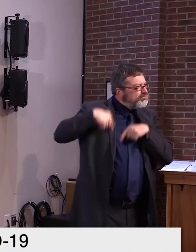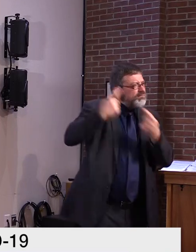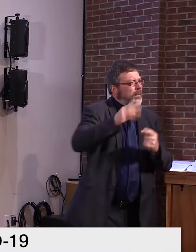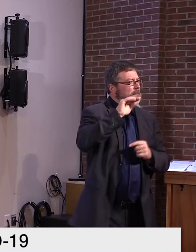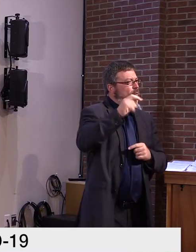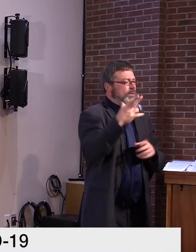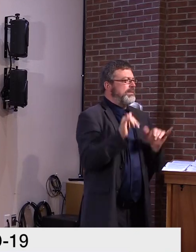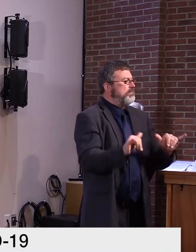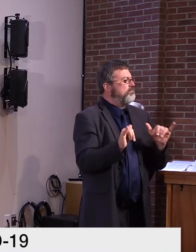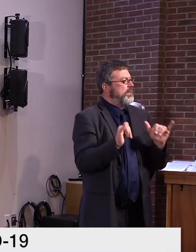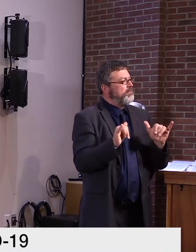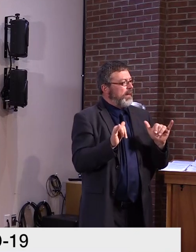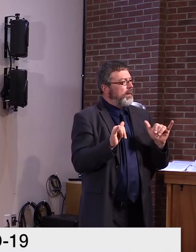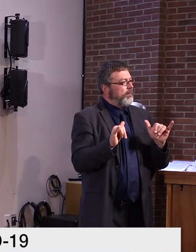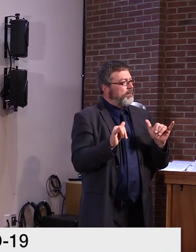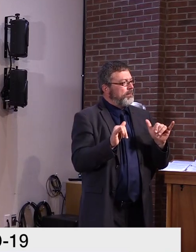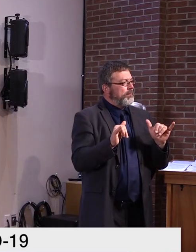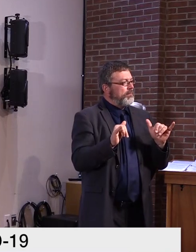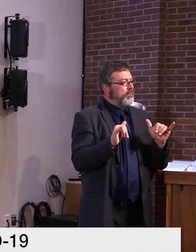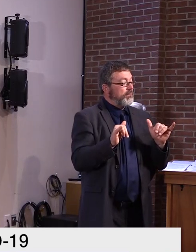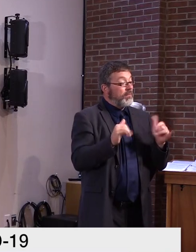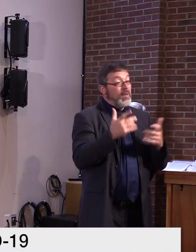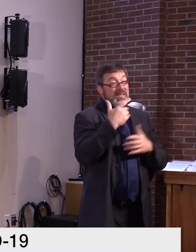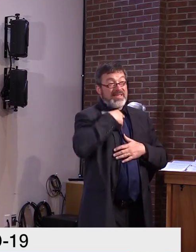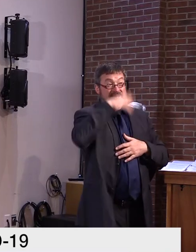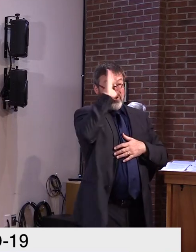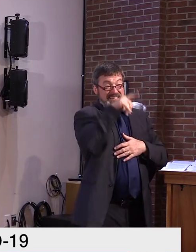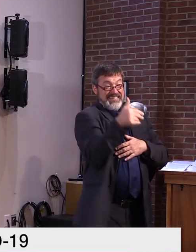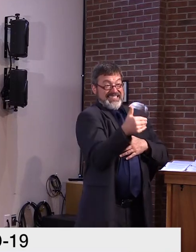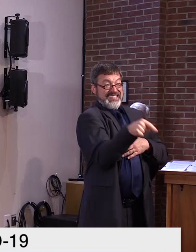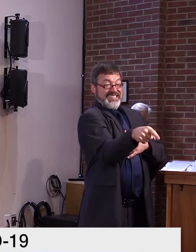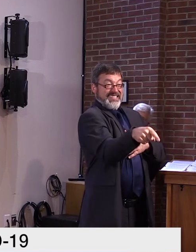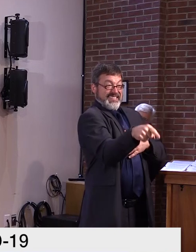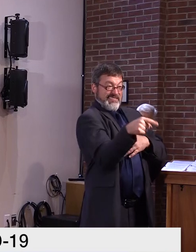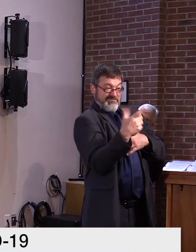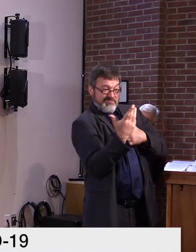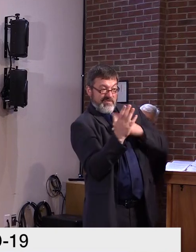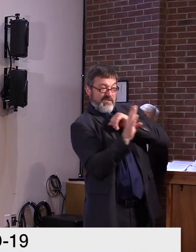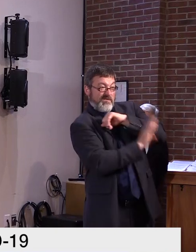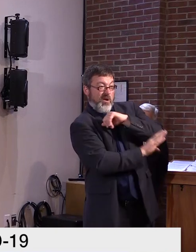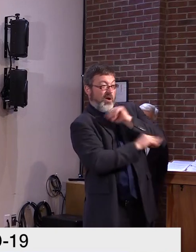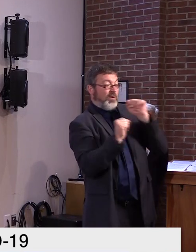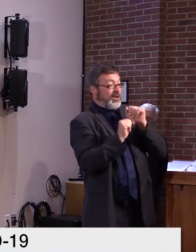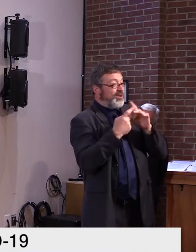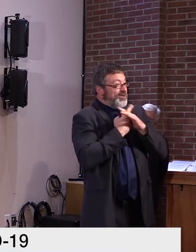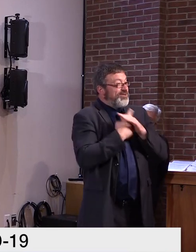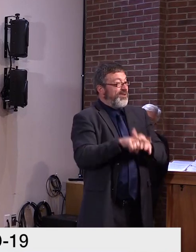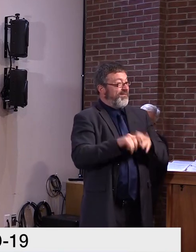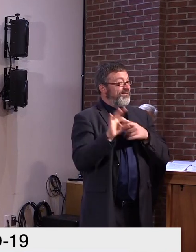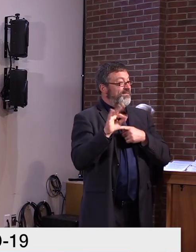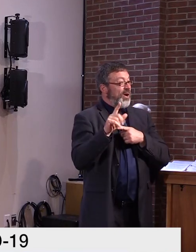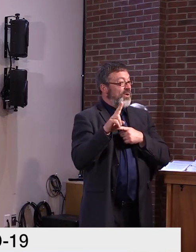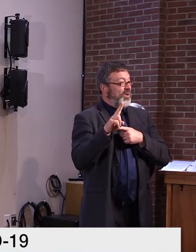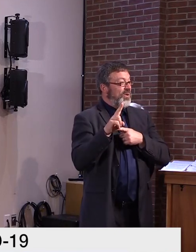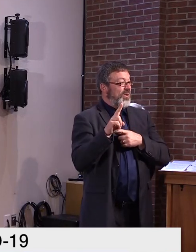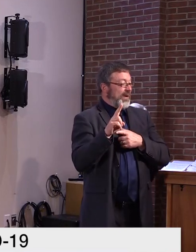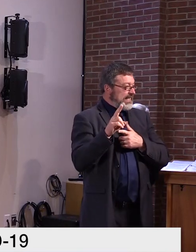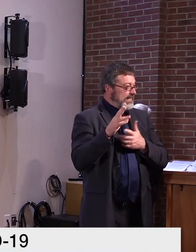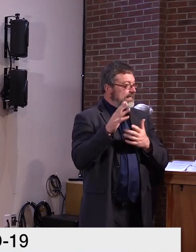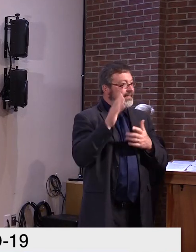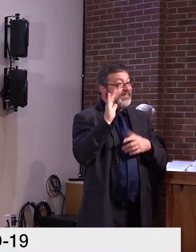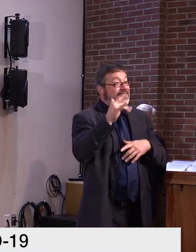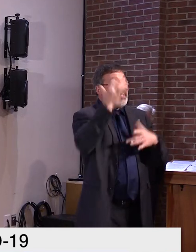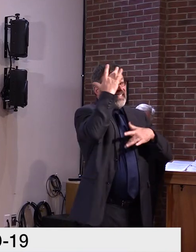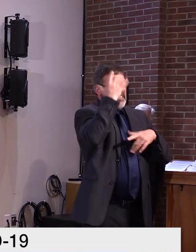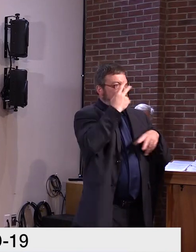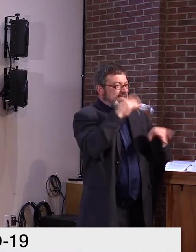Australia's experience during their recently completed flu season can be instructive to us in the northern hemisphere,